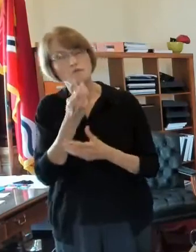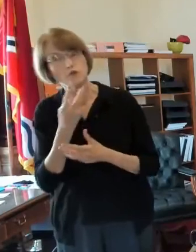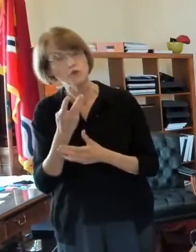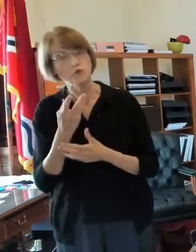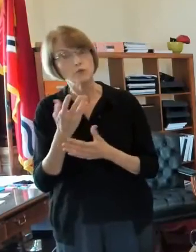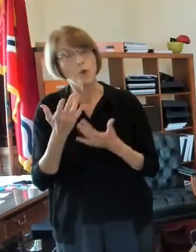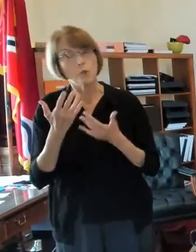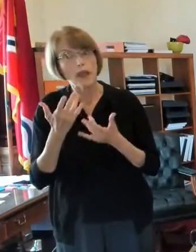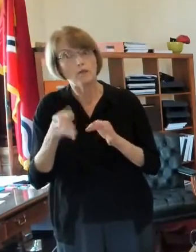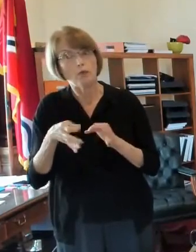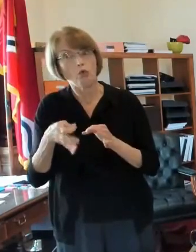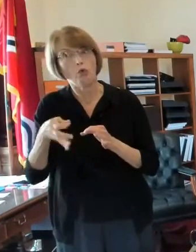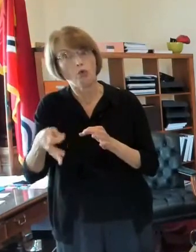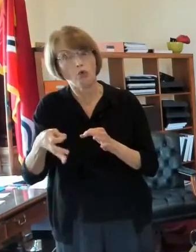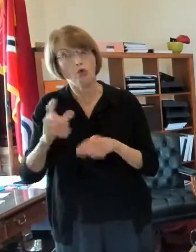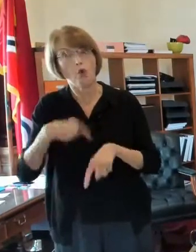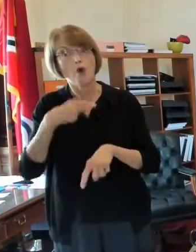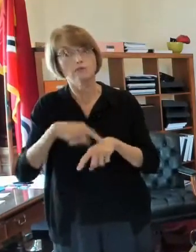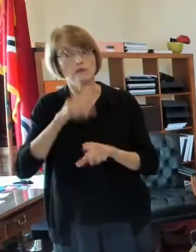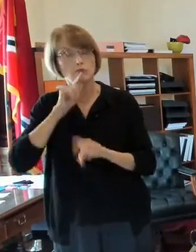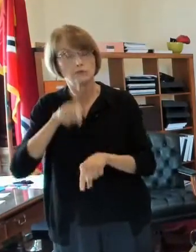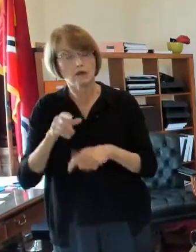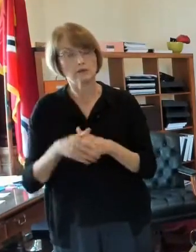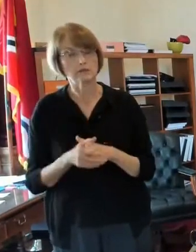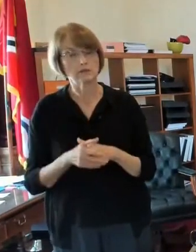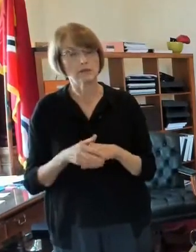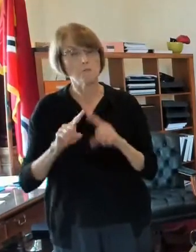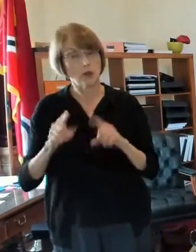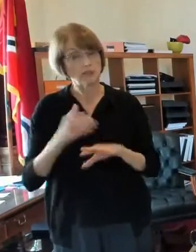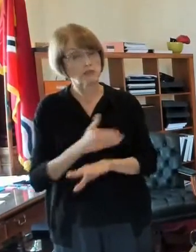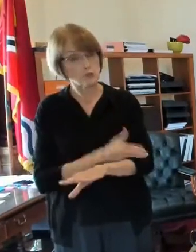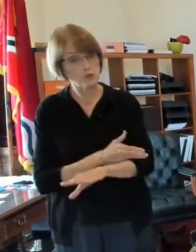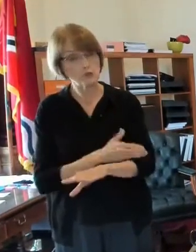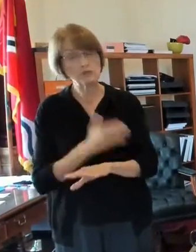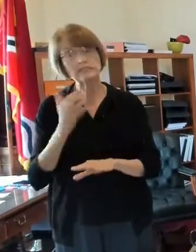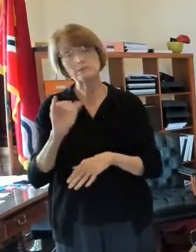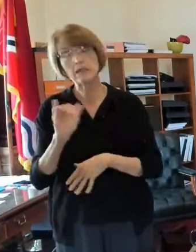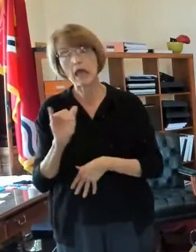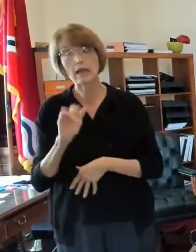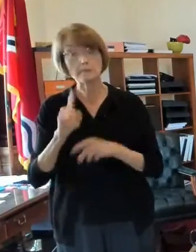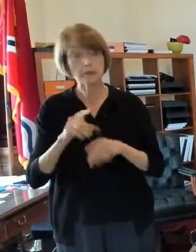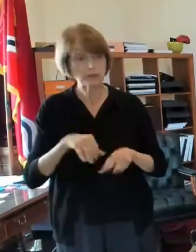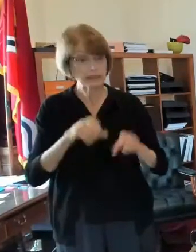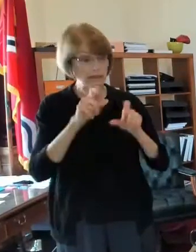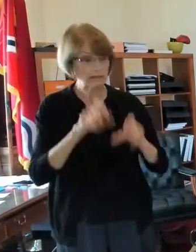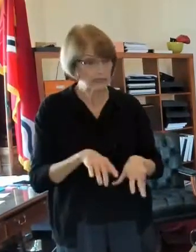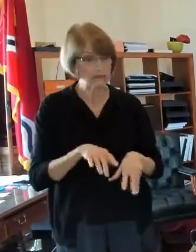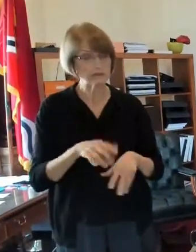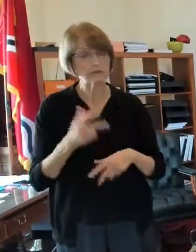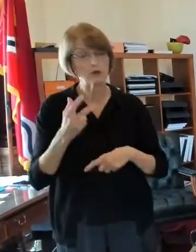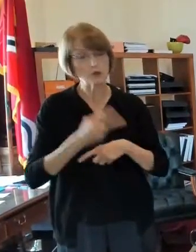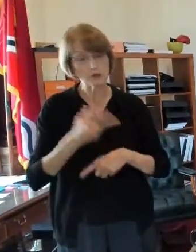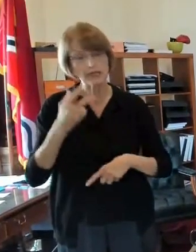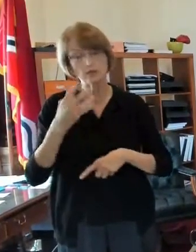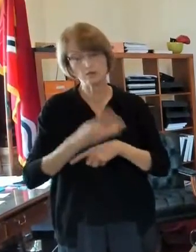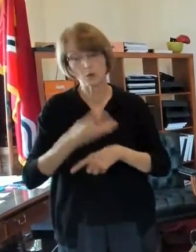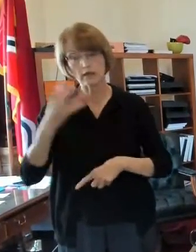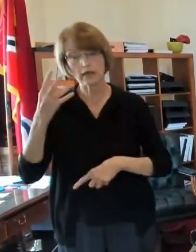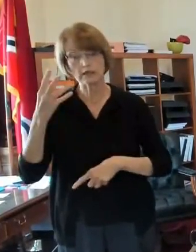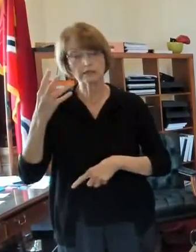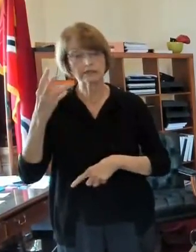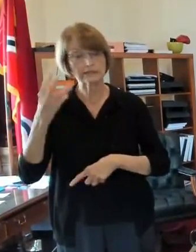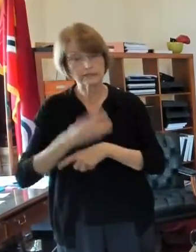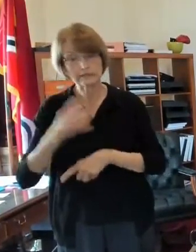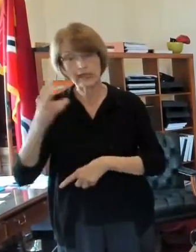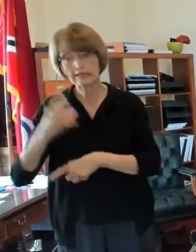appears that it's taking people three days four days six seven days and not too many